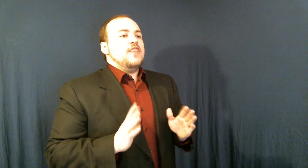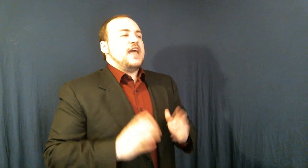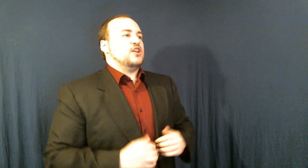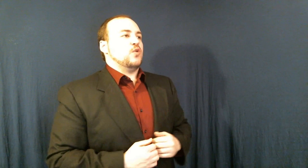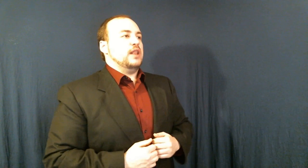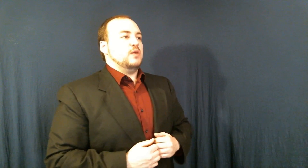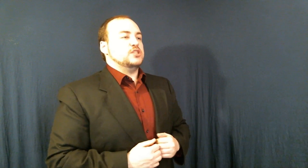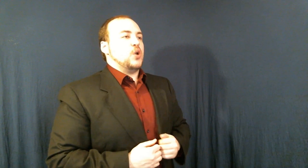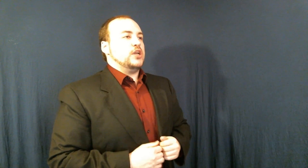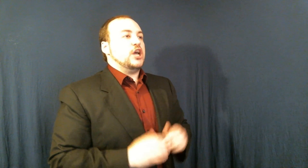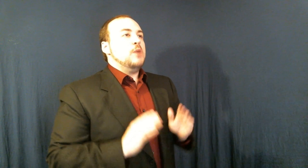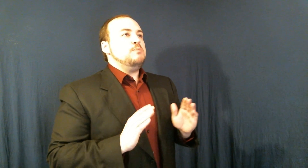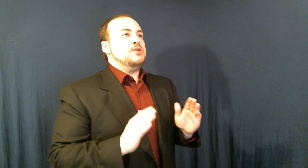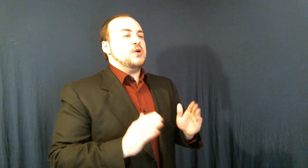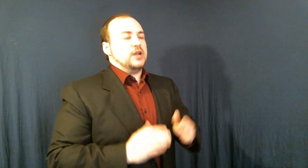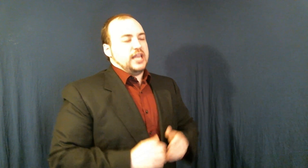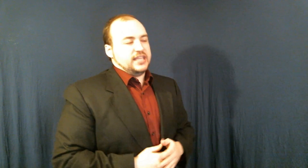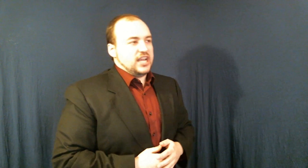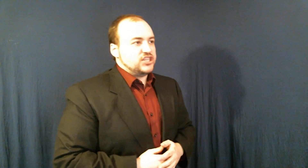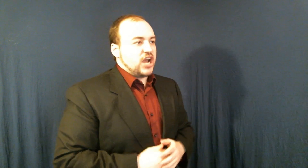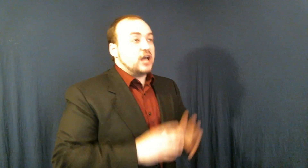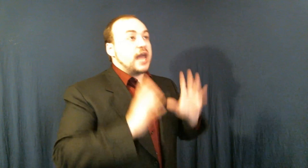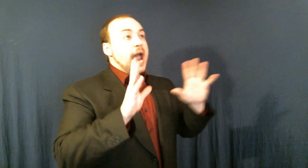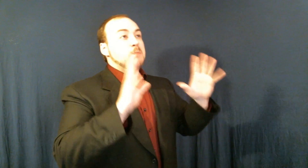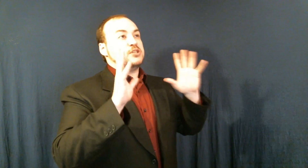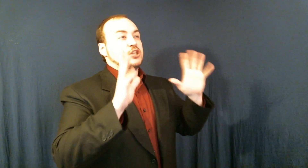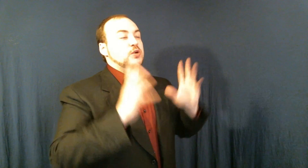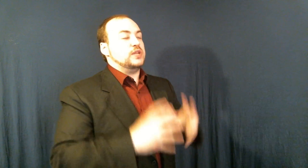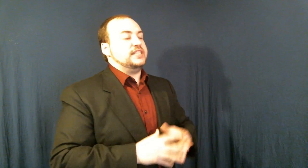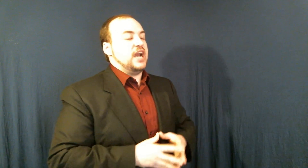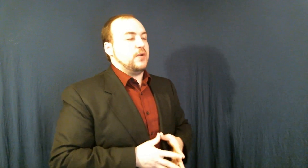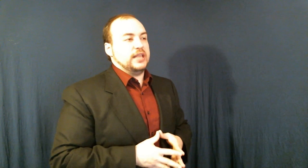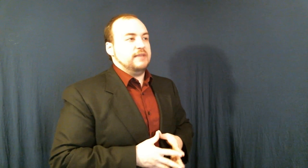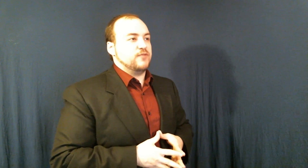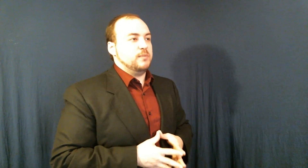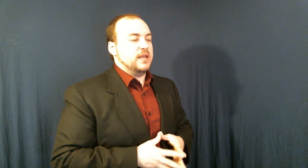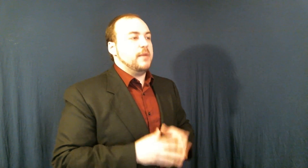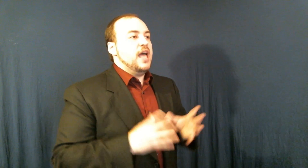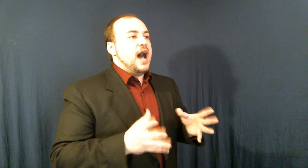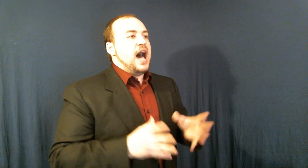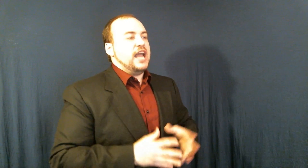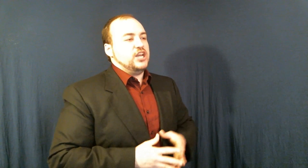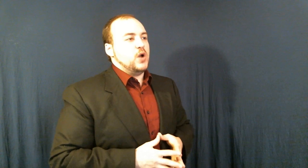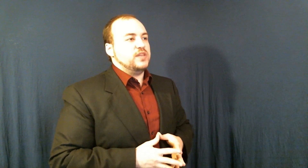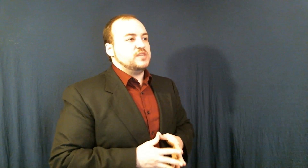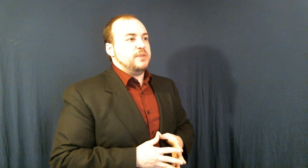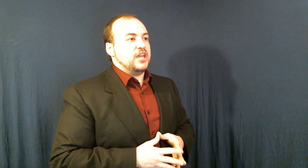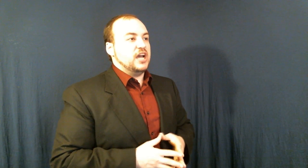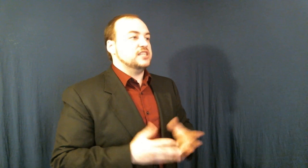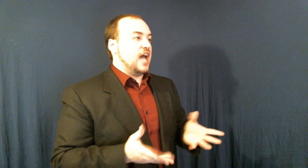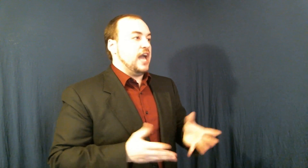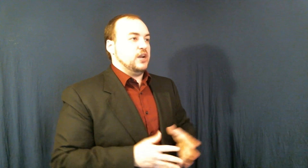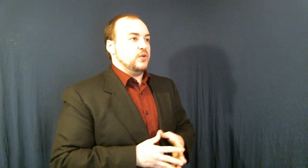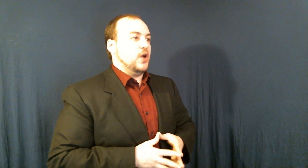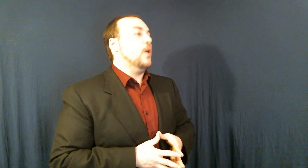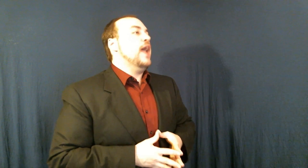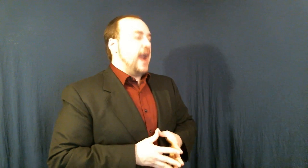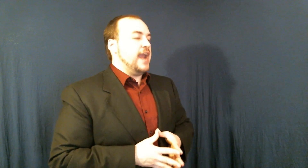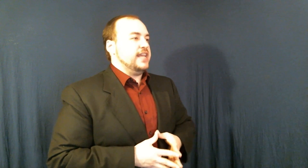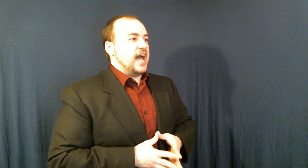that gorilla was going to mutilate that child absolutely tear it limb from limb. I know this because I don't know any